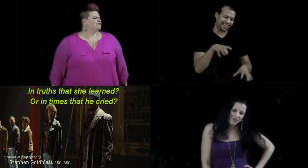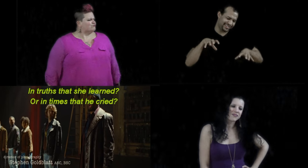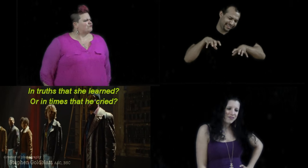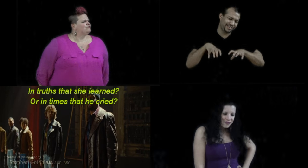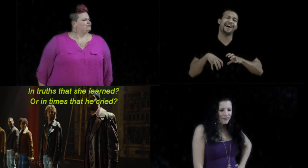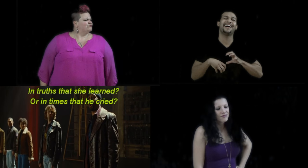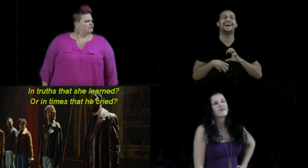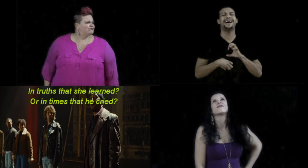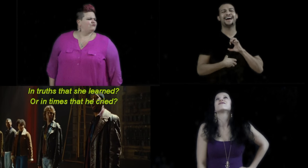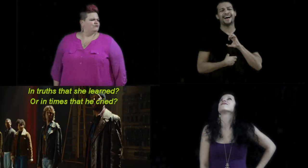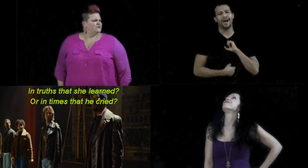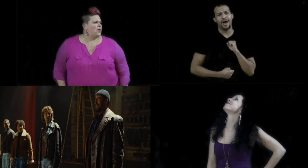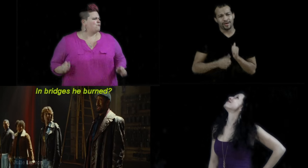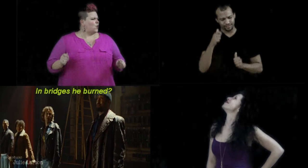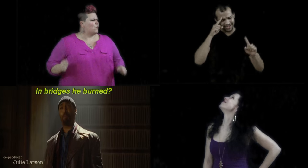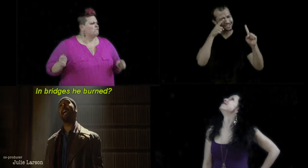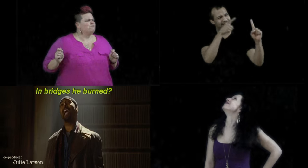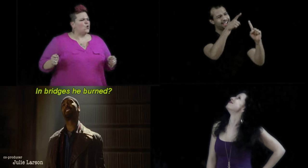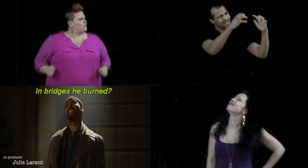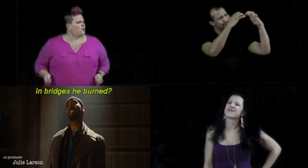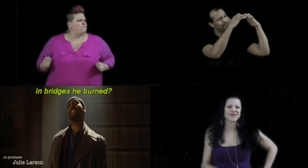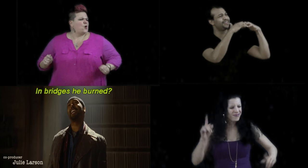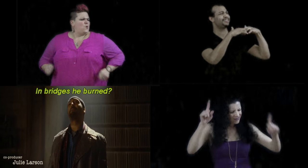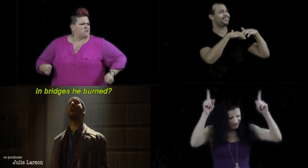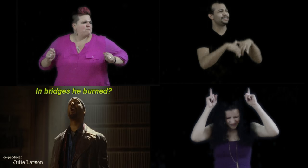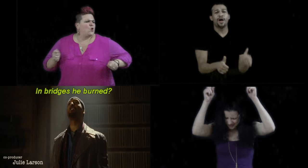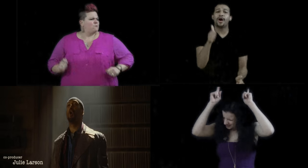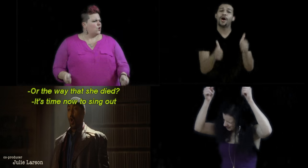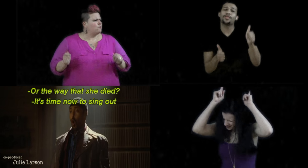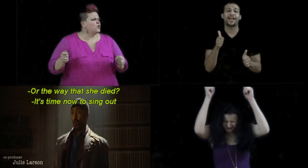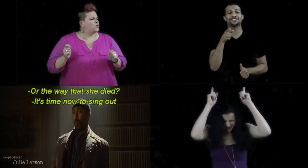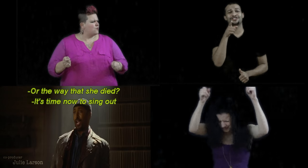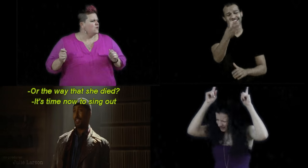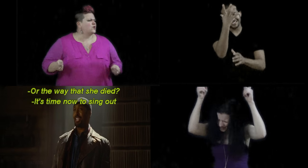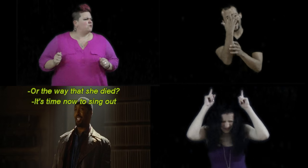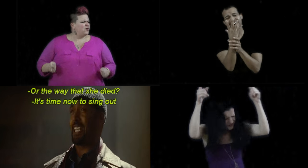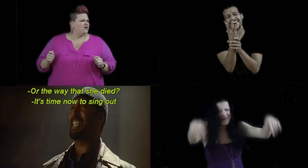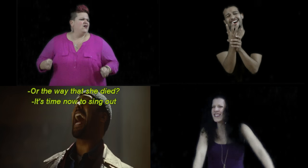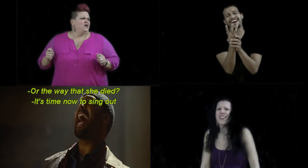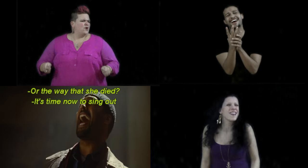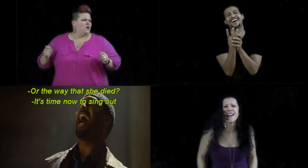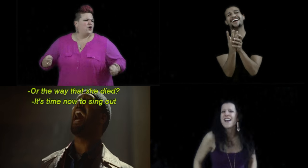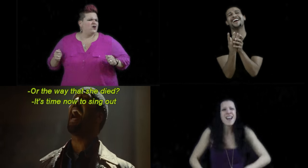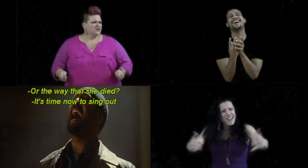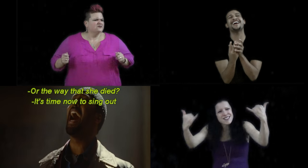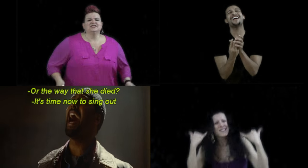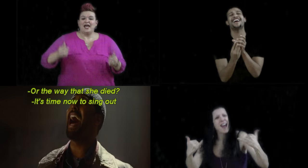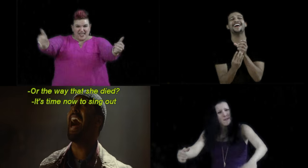in times that he cried, in bridges he burned, or the way that she died.